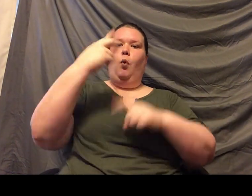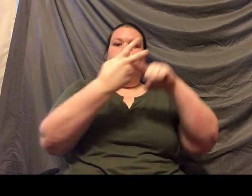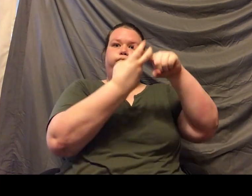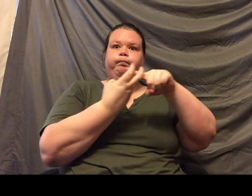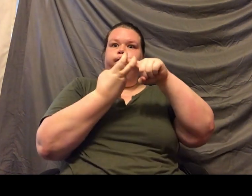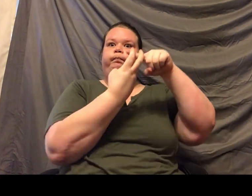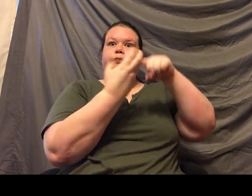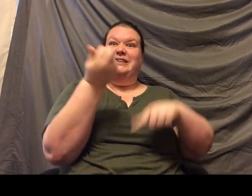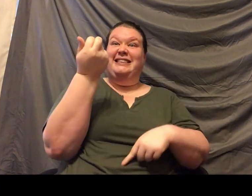moving. It's kind of crazy.